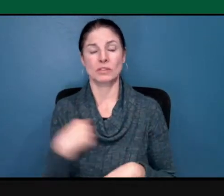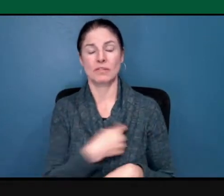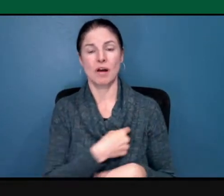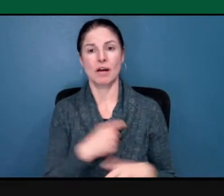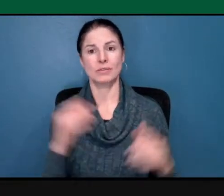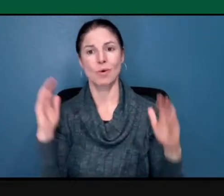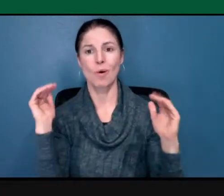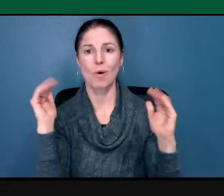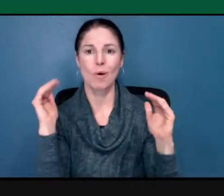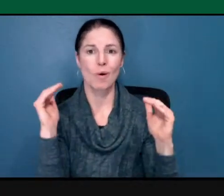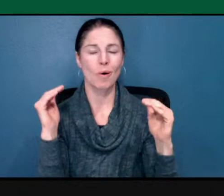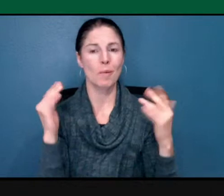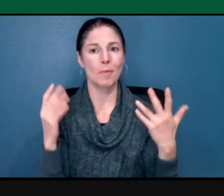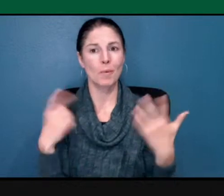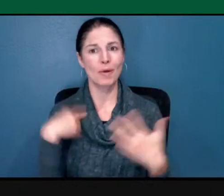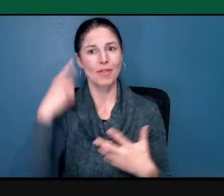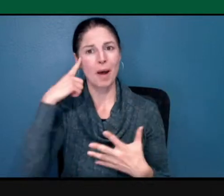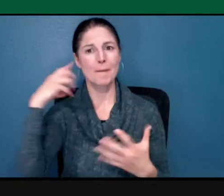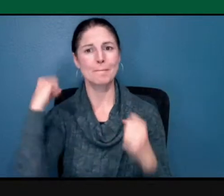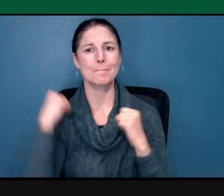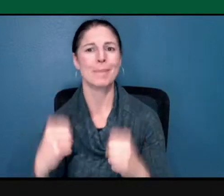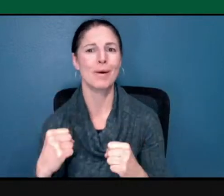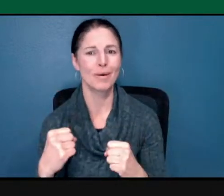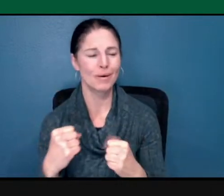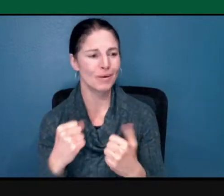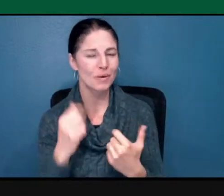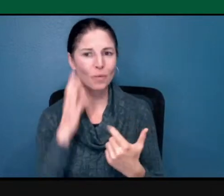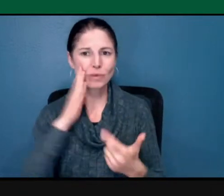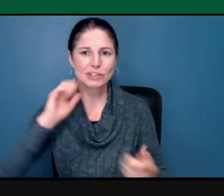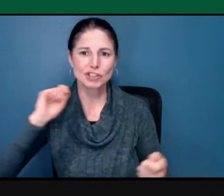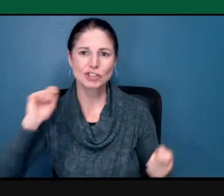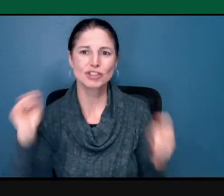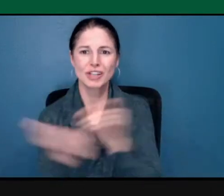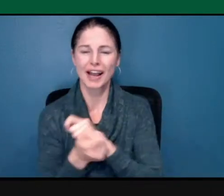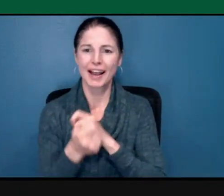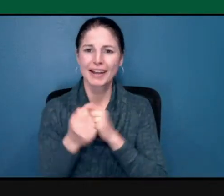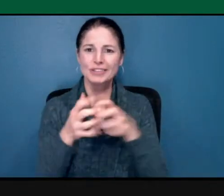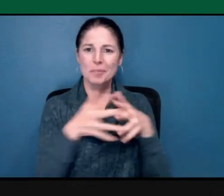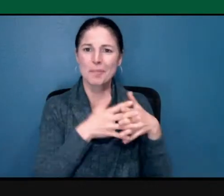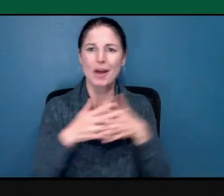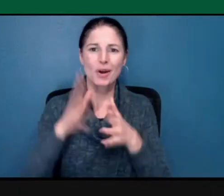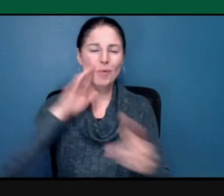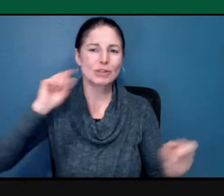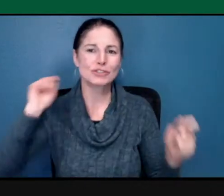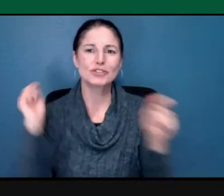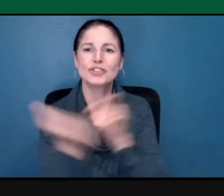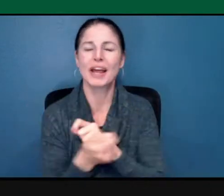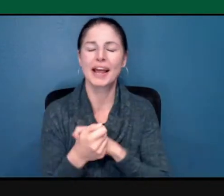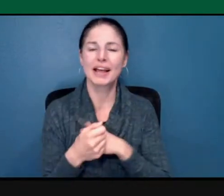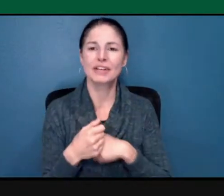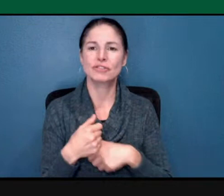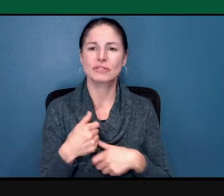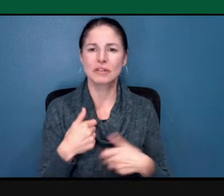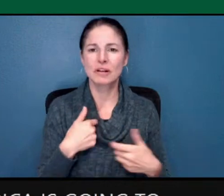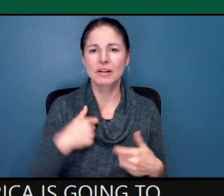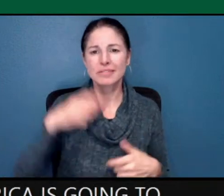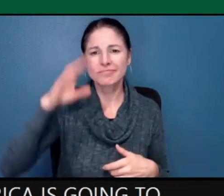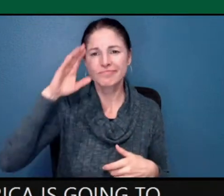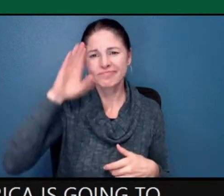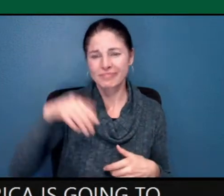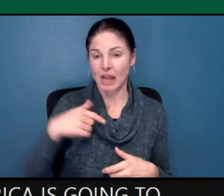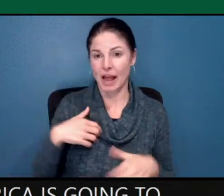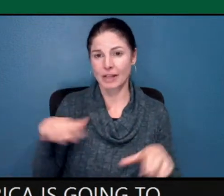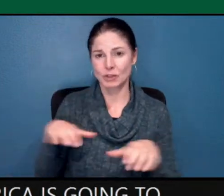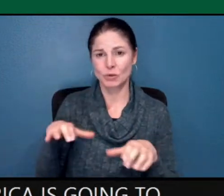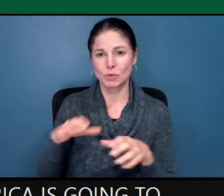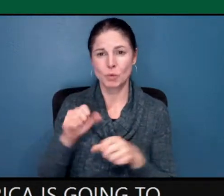We thought, this is the moment. We're going to change. America is going to change. And I do a lot of work in other parts of the world. And I always